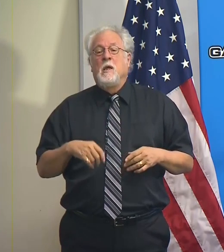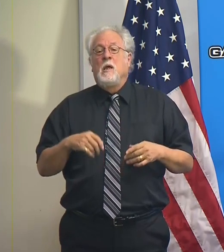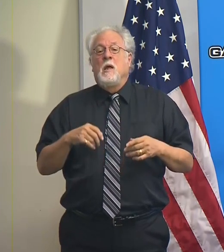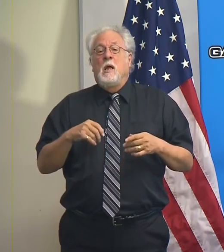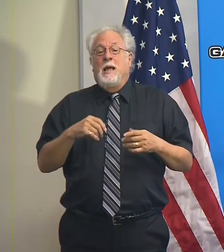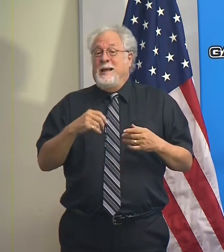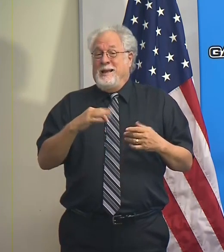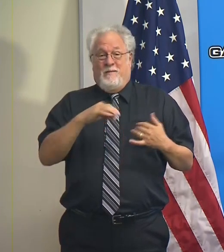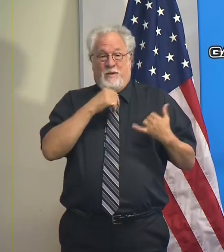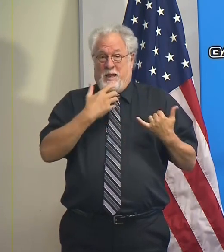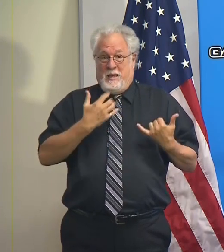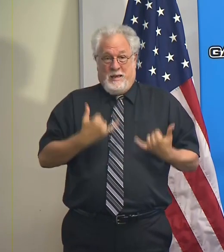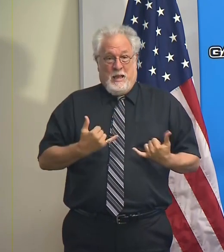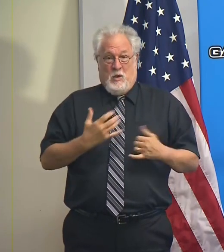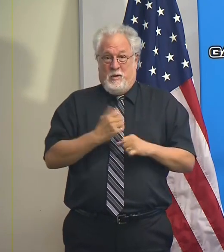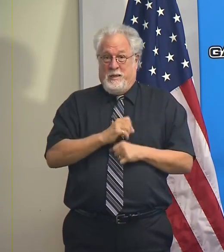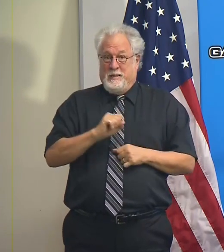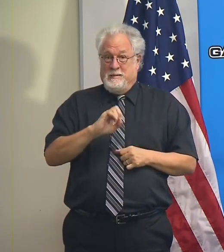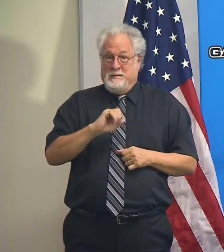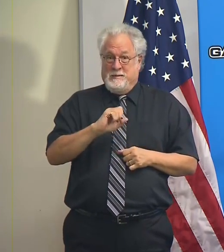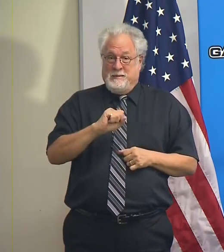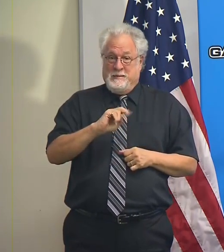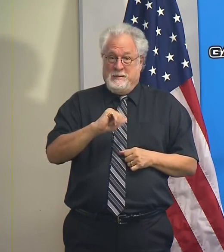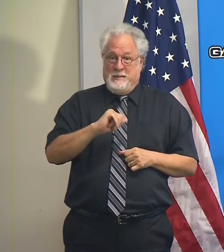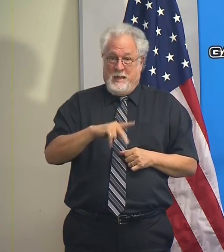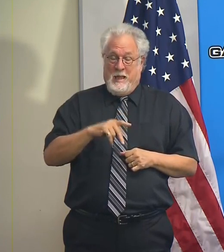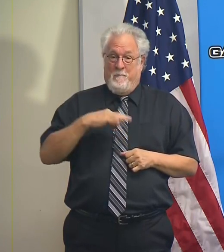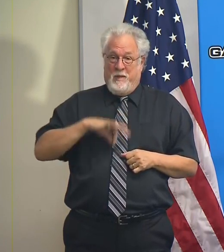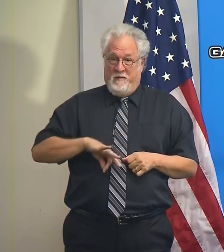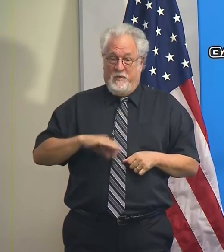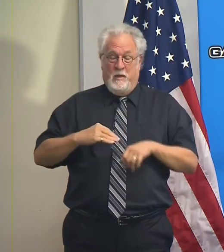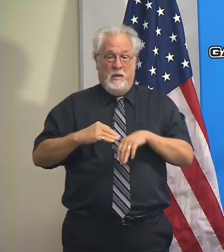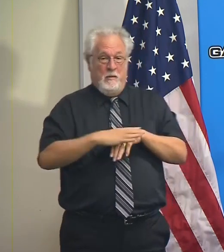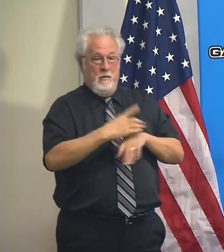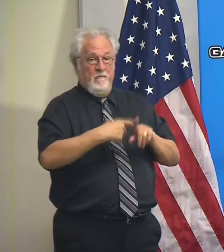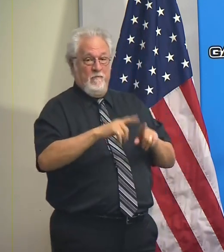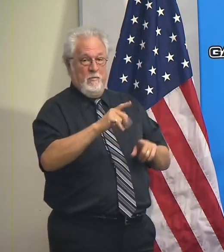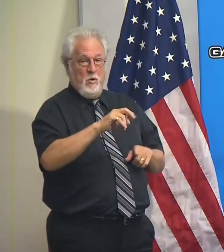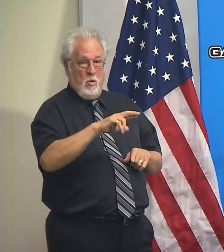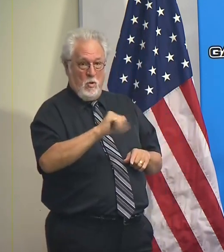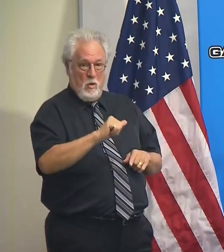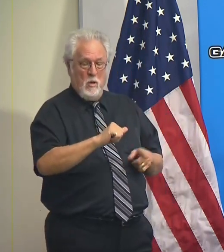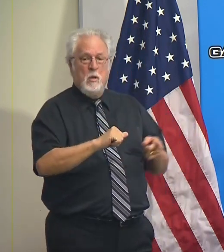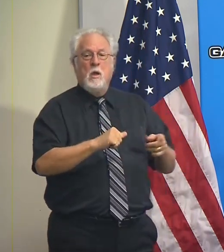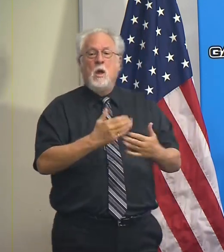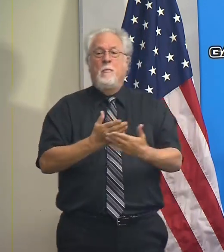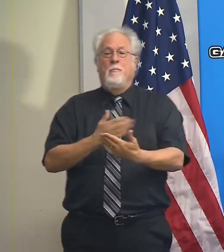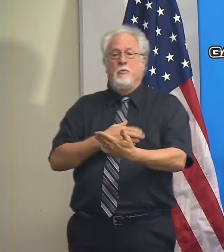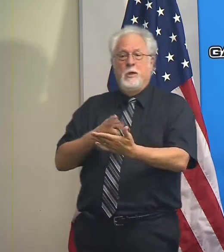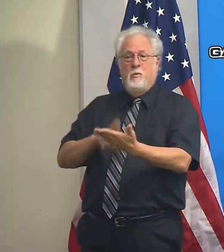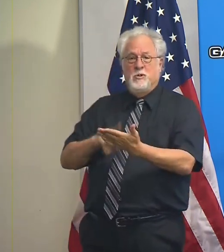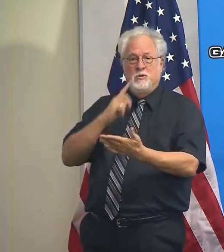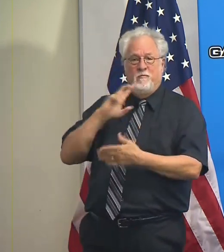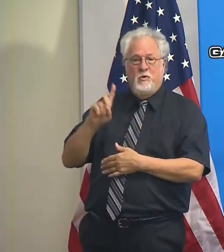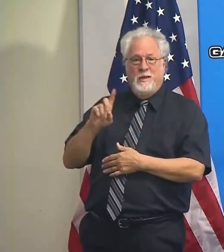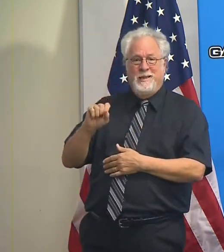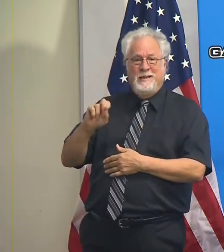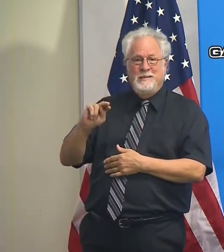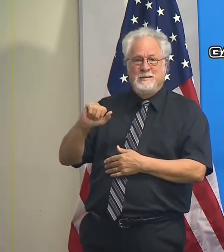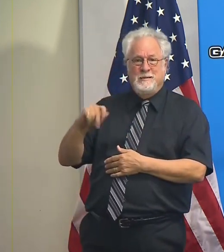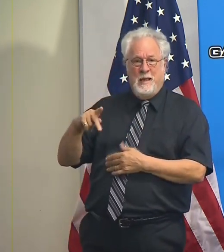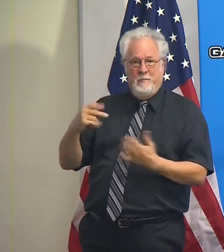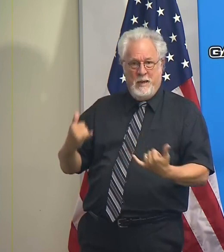not currently receiving SNAP benefits, and you've been impacted by Laura, we do encourage you to go ahead and pre-register for DSNAP now.